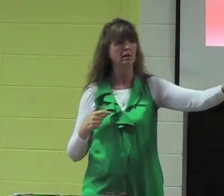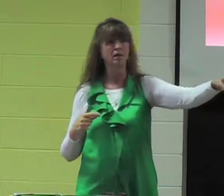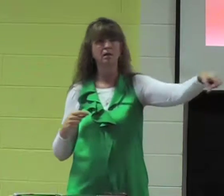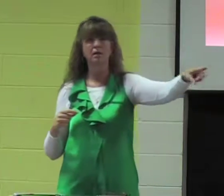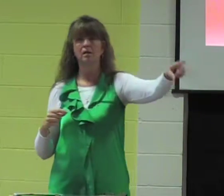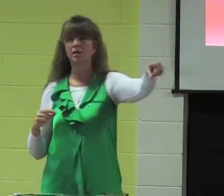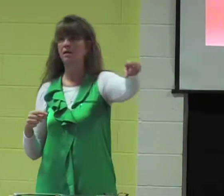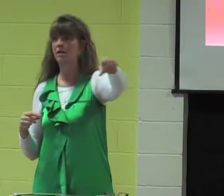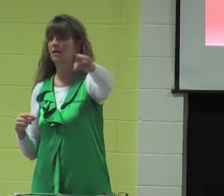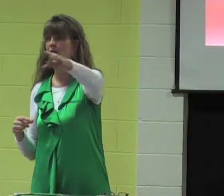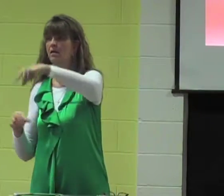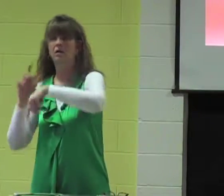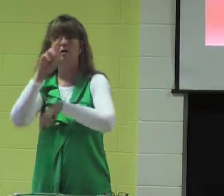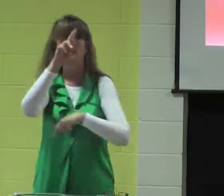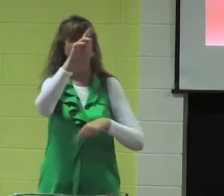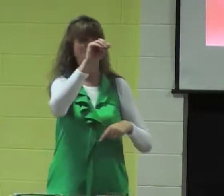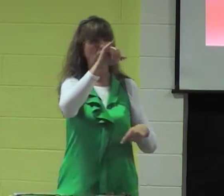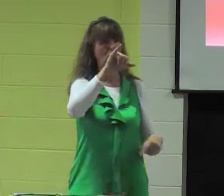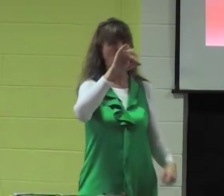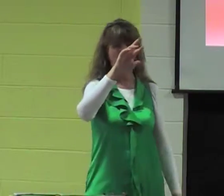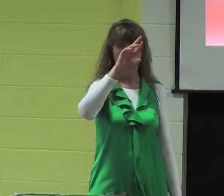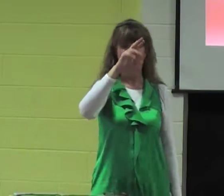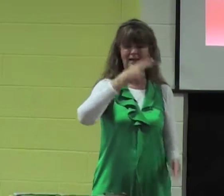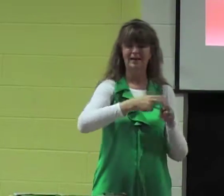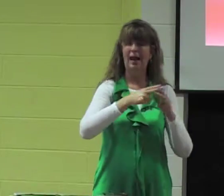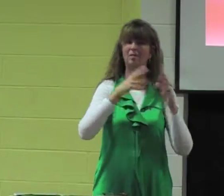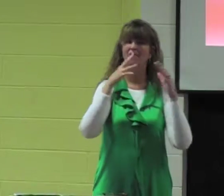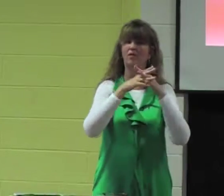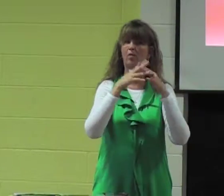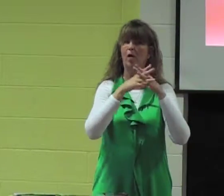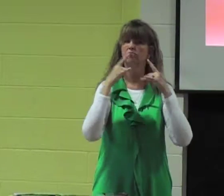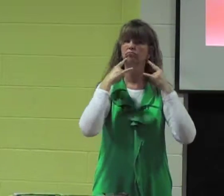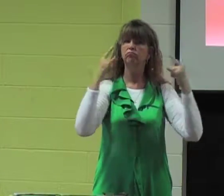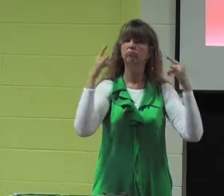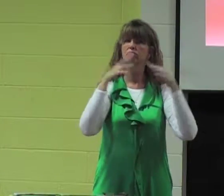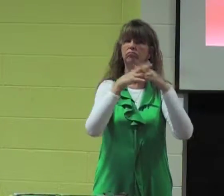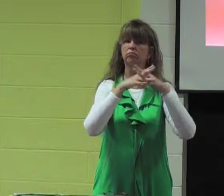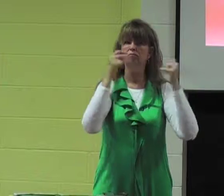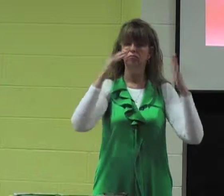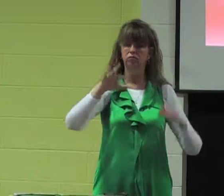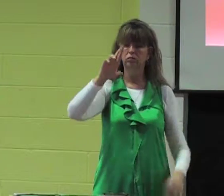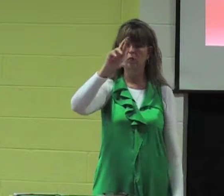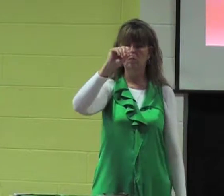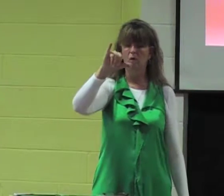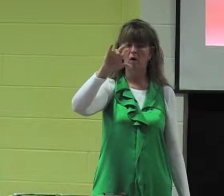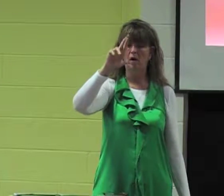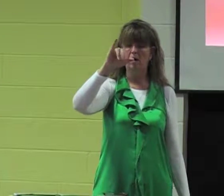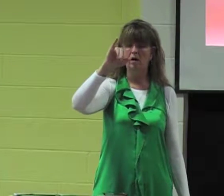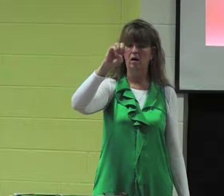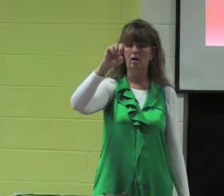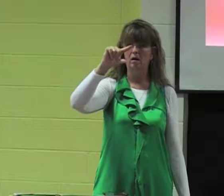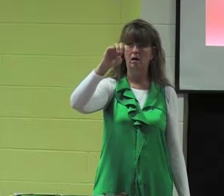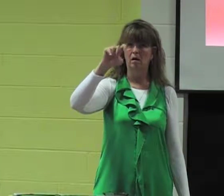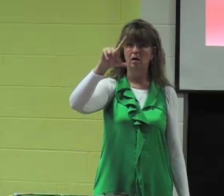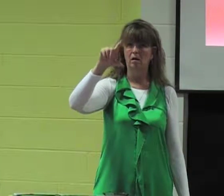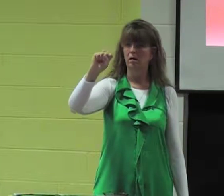Anyone? Anybody heard that name? Roy Regals. It's famous name in the football world. Roy